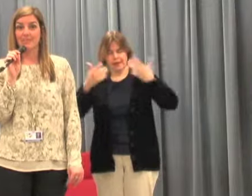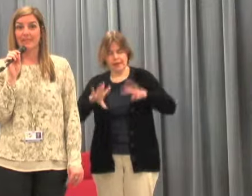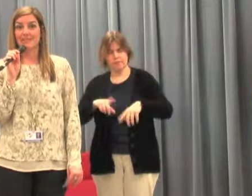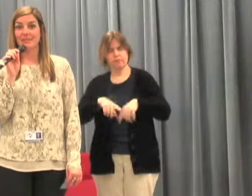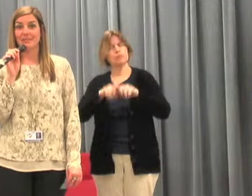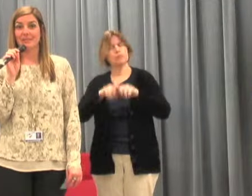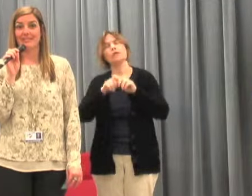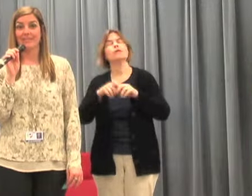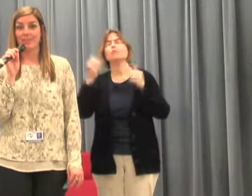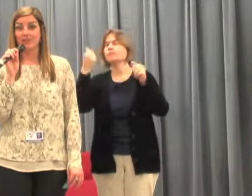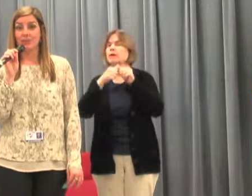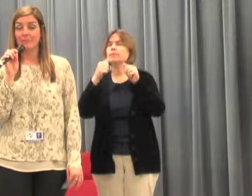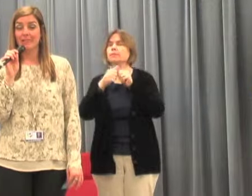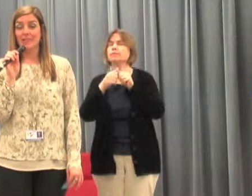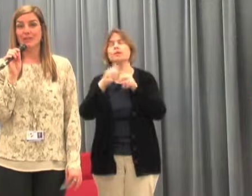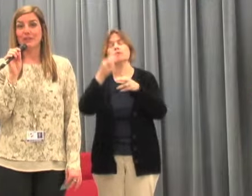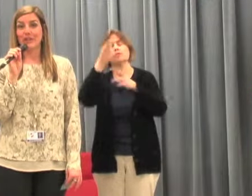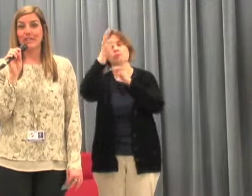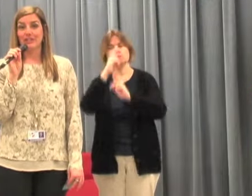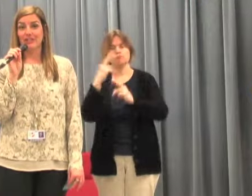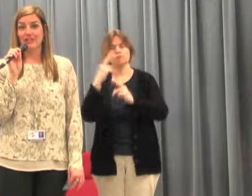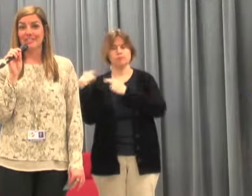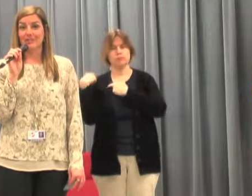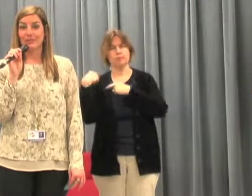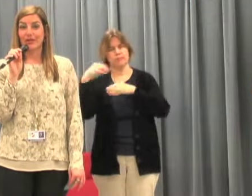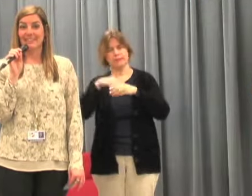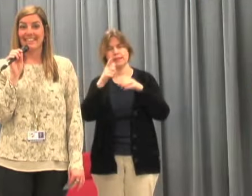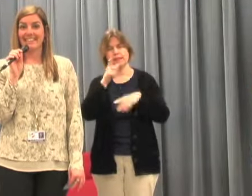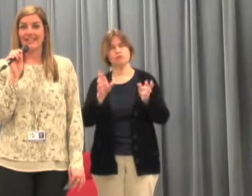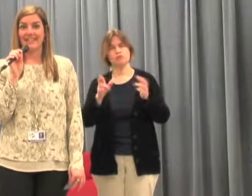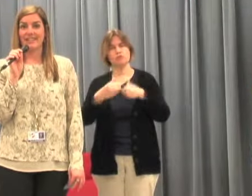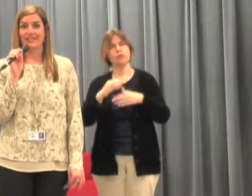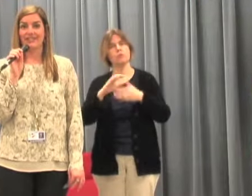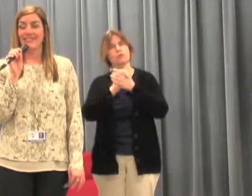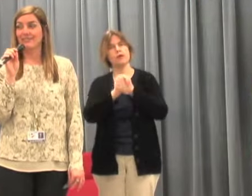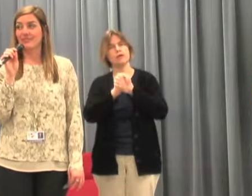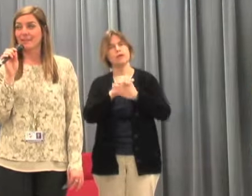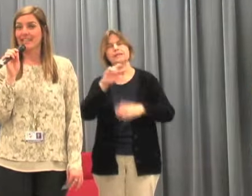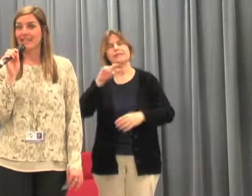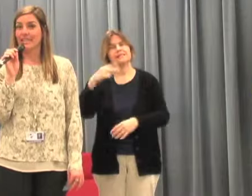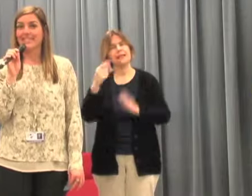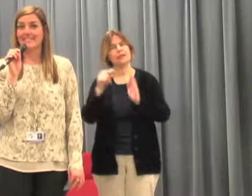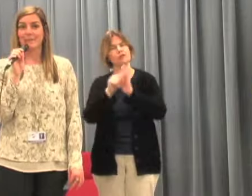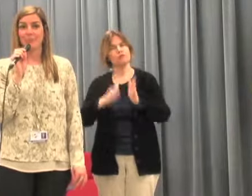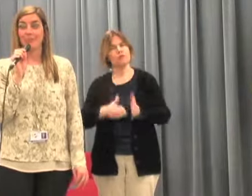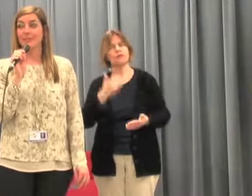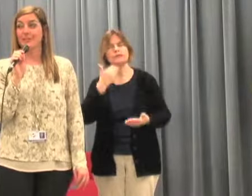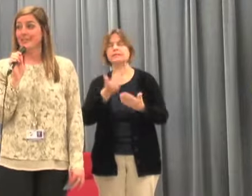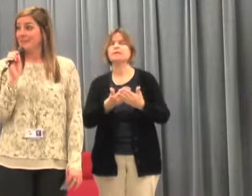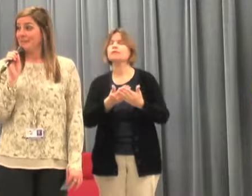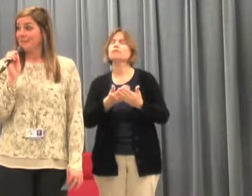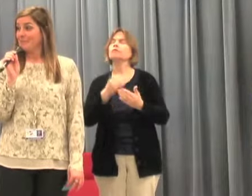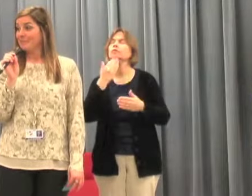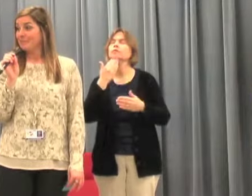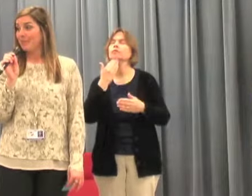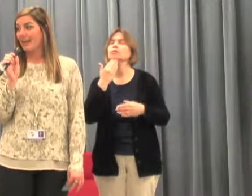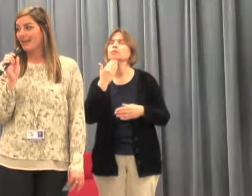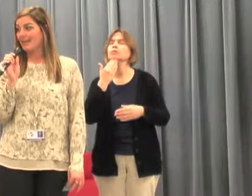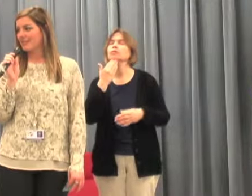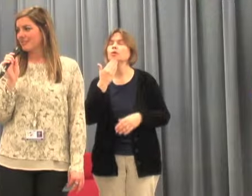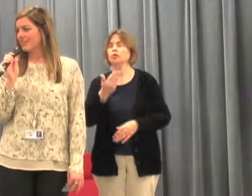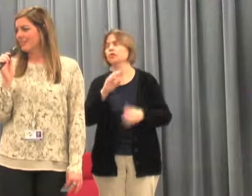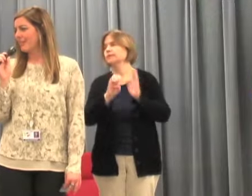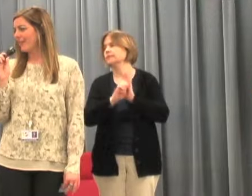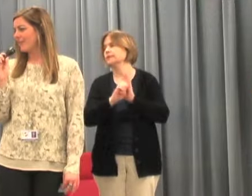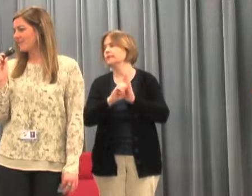responsible in the lunchroom. Congratulations to our second graders. Mrs. for being a great example. Mrs. Powers,